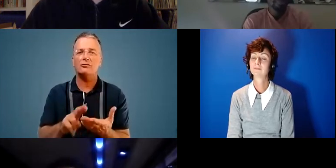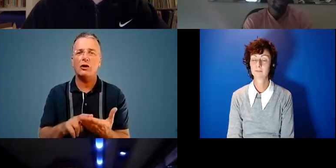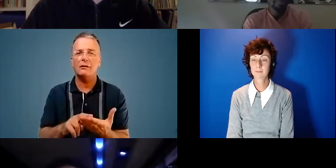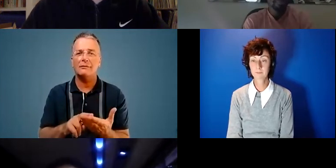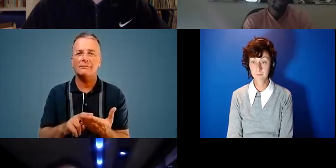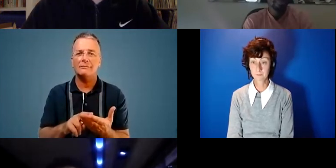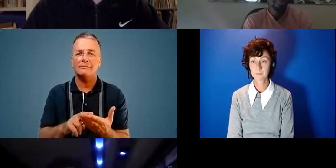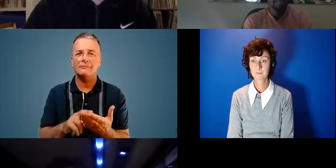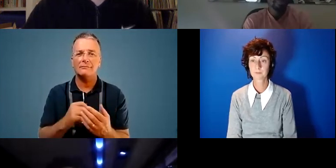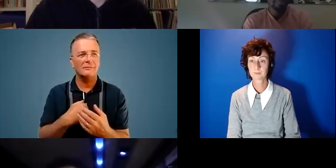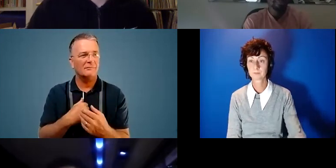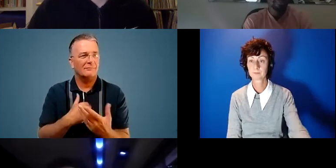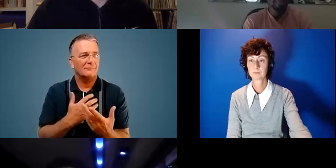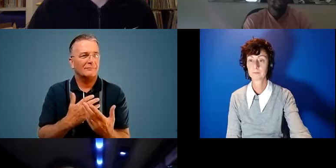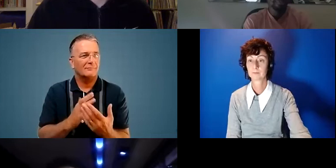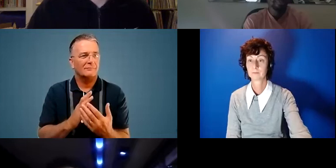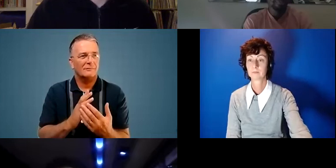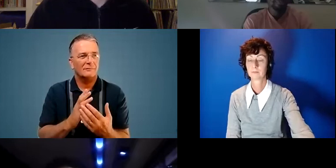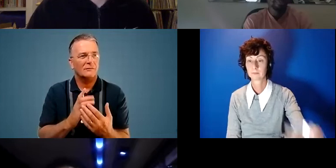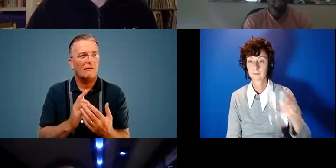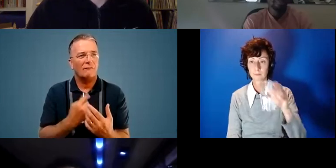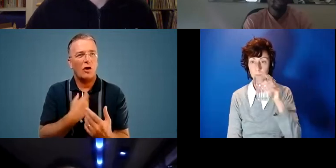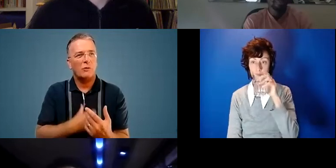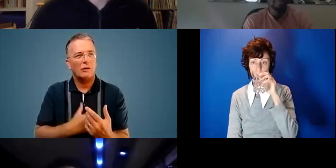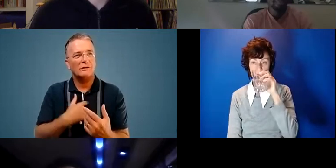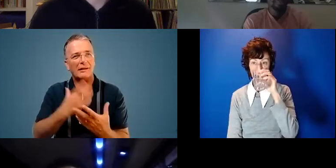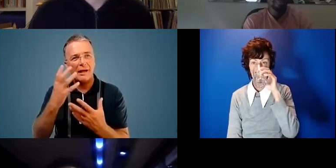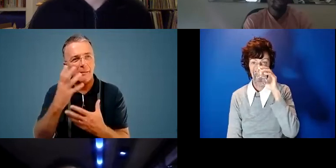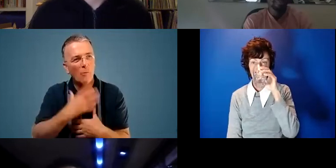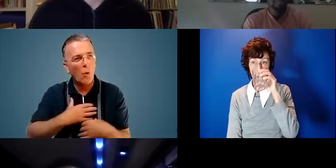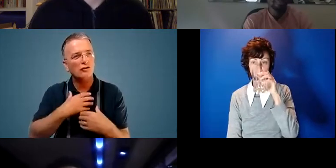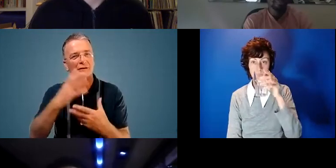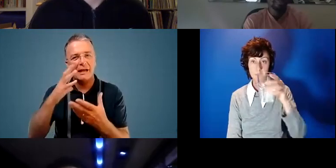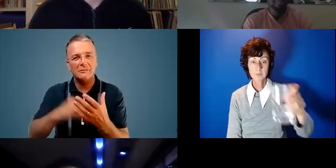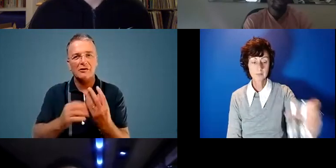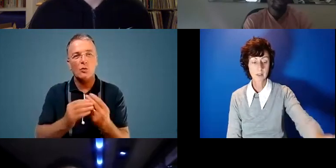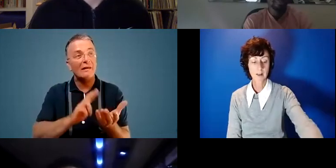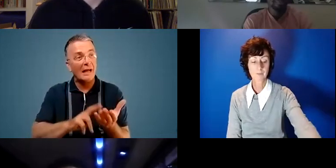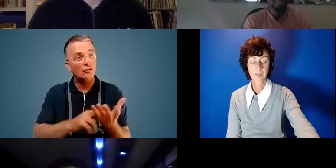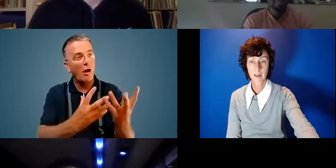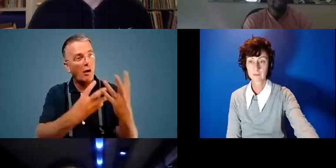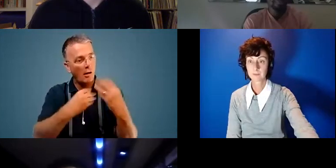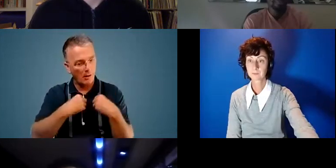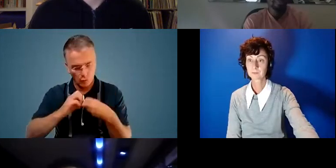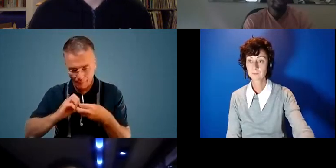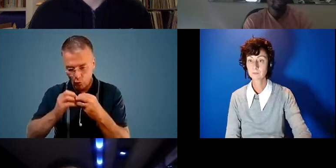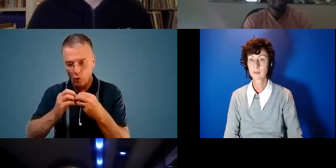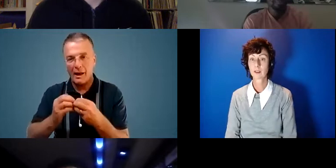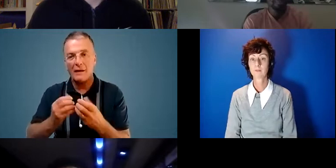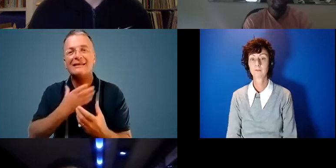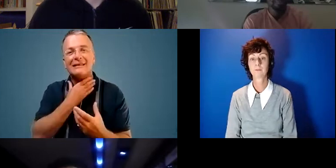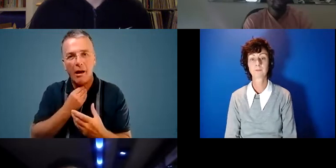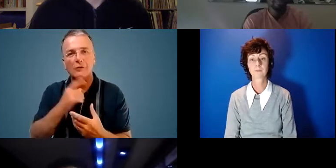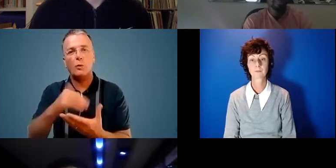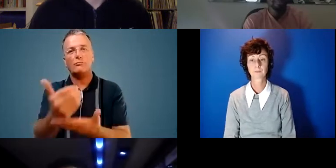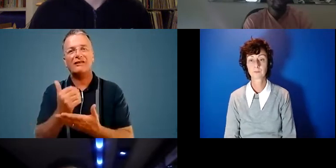their own first person uh emotions and experiences with nature for them to actually form a desire to want to protect it i